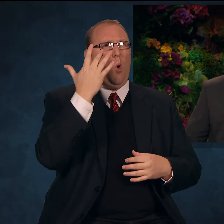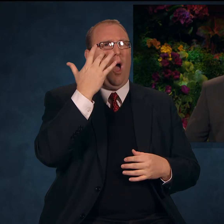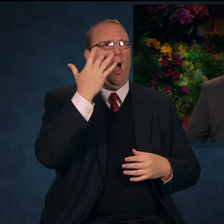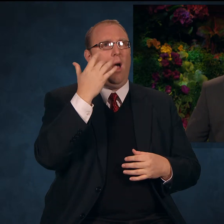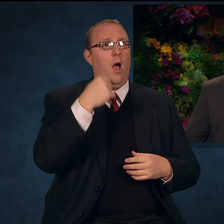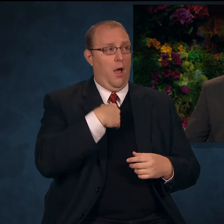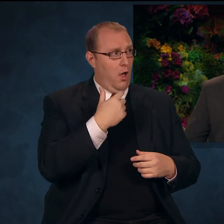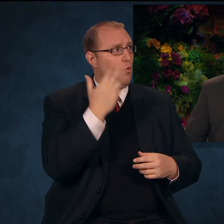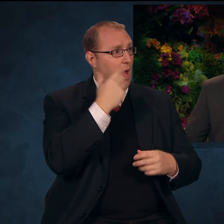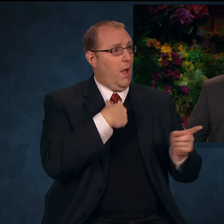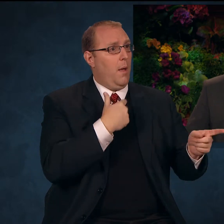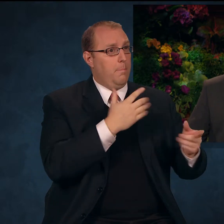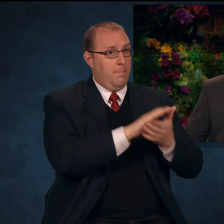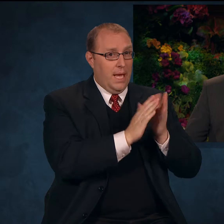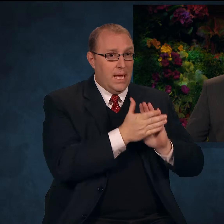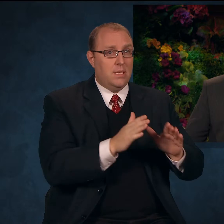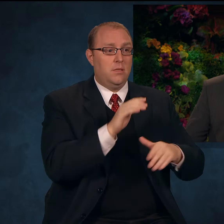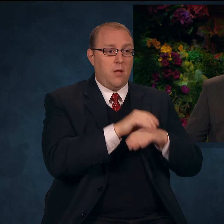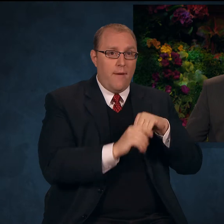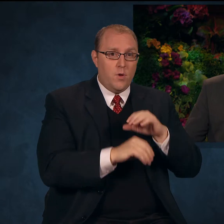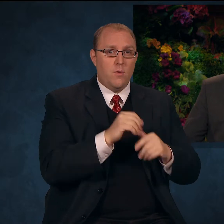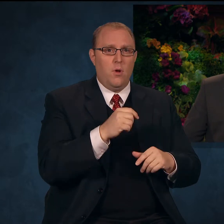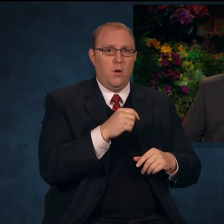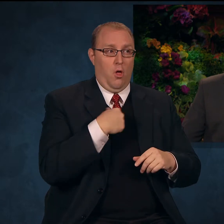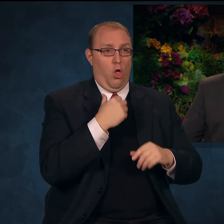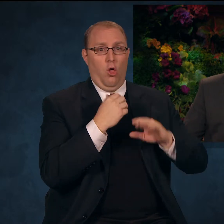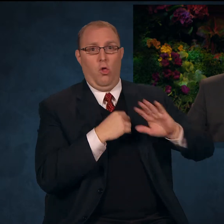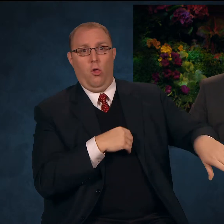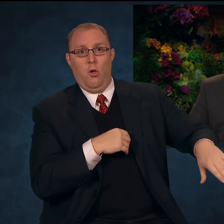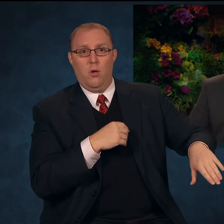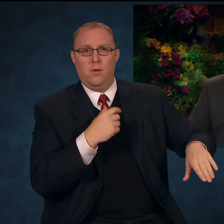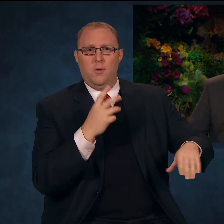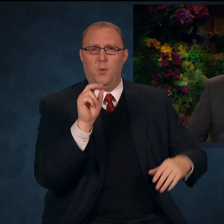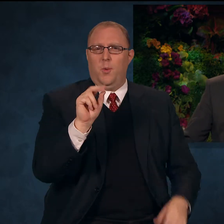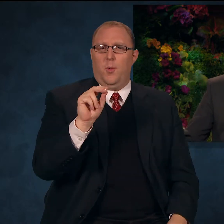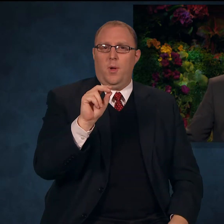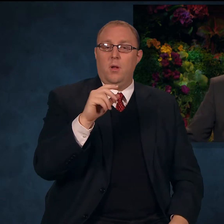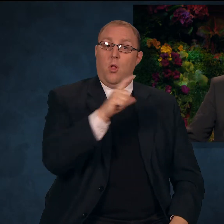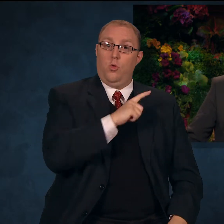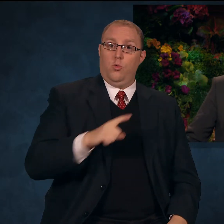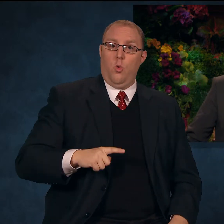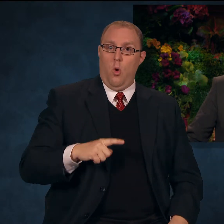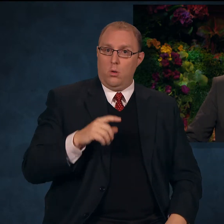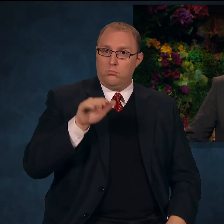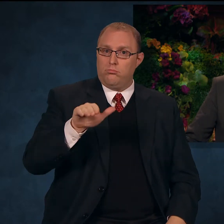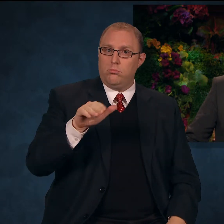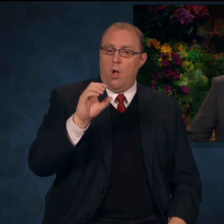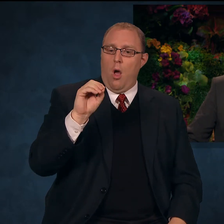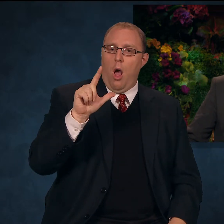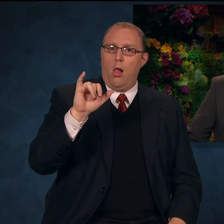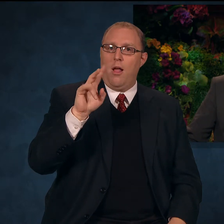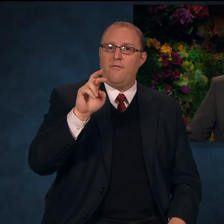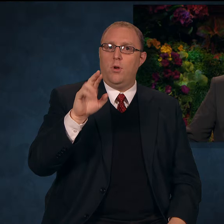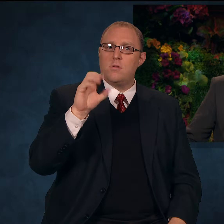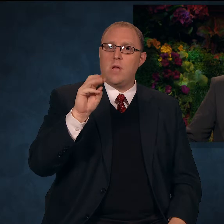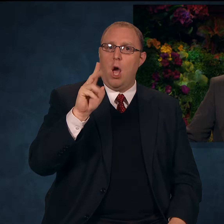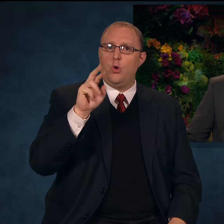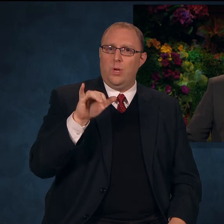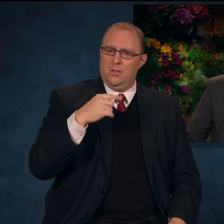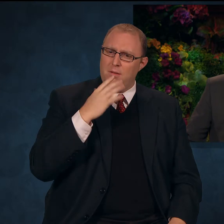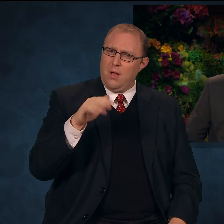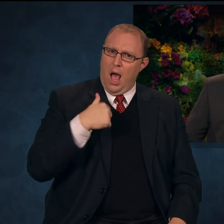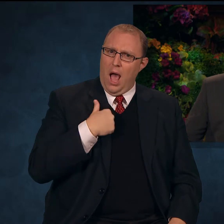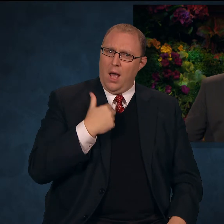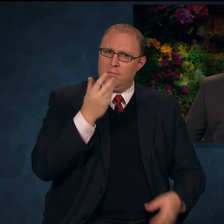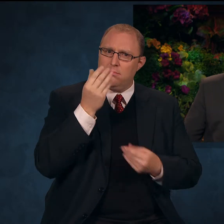that which had brought me such great comfort? As the Lord reminded Oliver Cowdery, did I not speak peace to your mind concerning